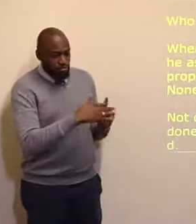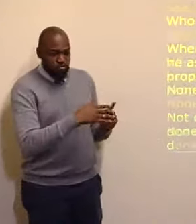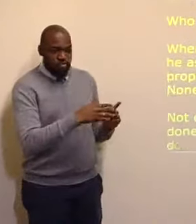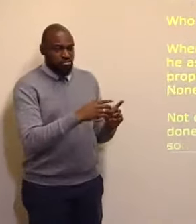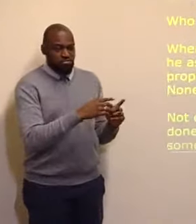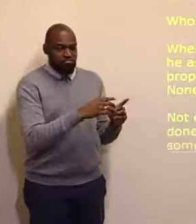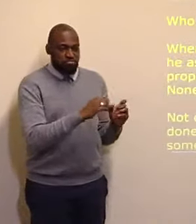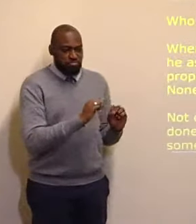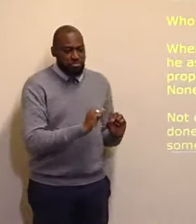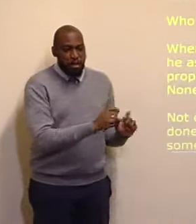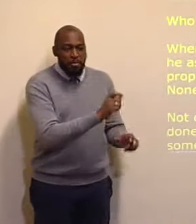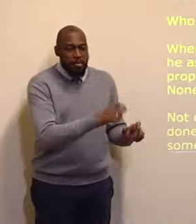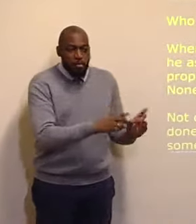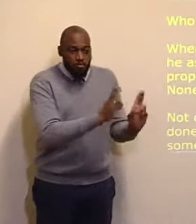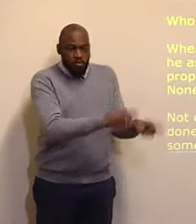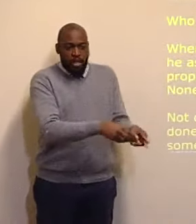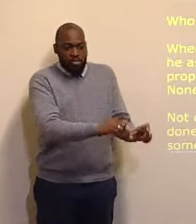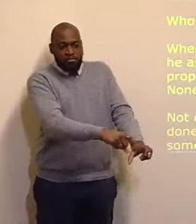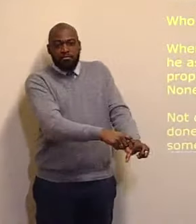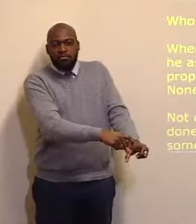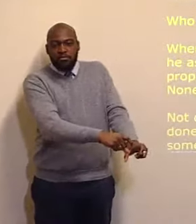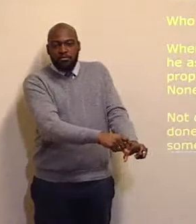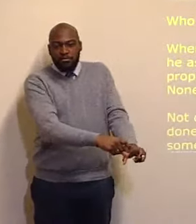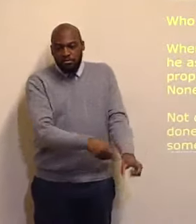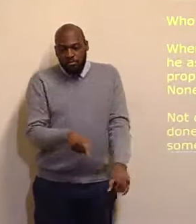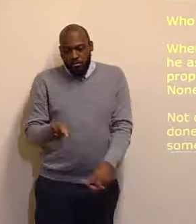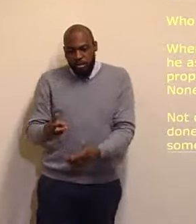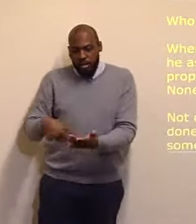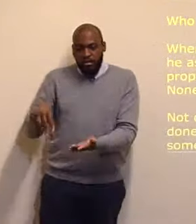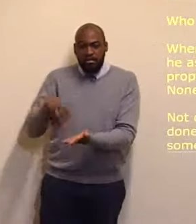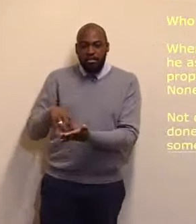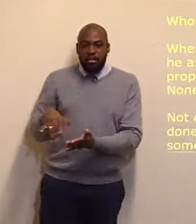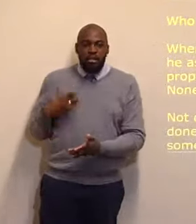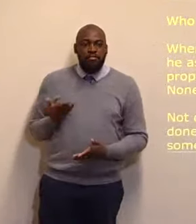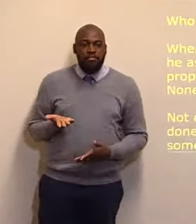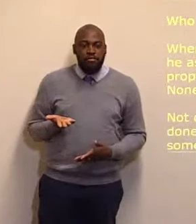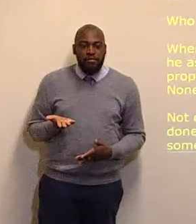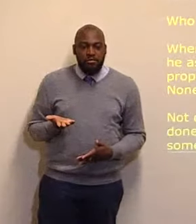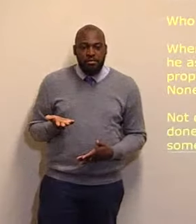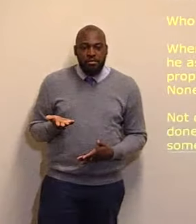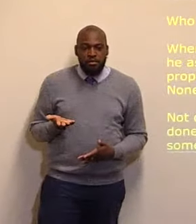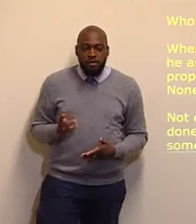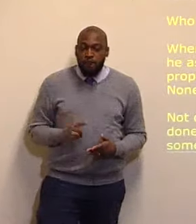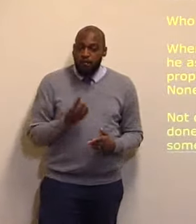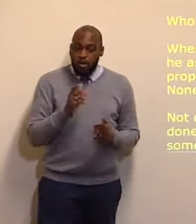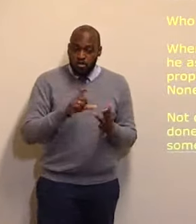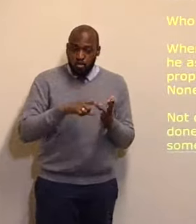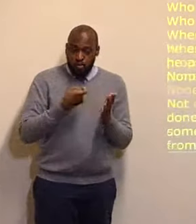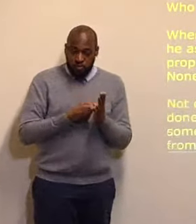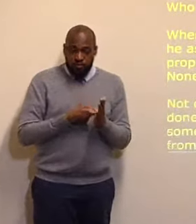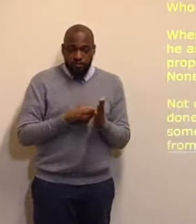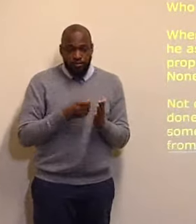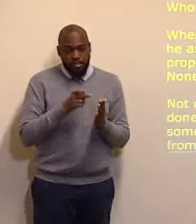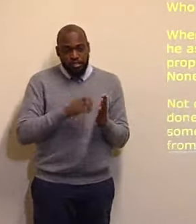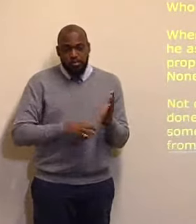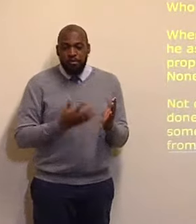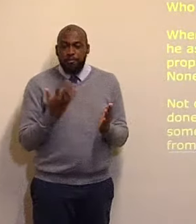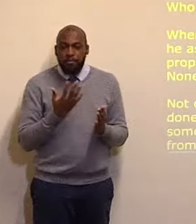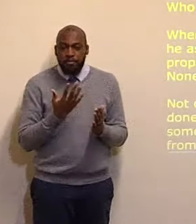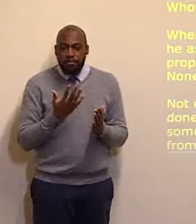third day, very specific, 1 Corinthians chapter 15, on the third day, according to the scriptures, according to the